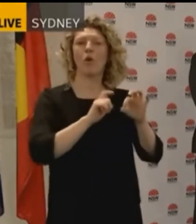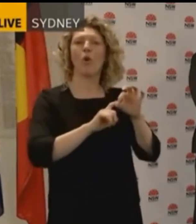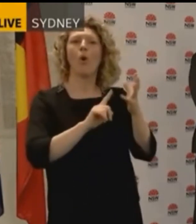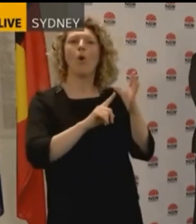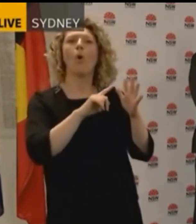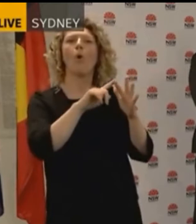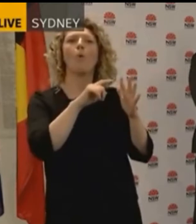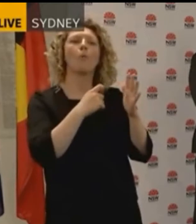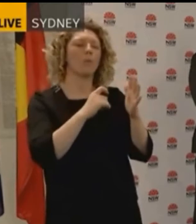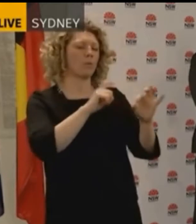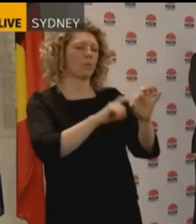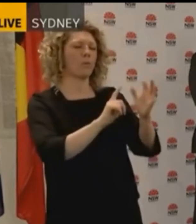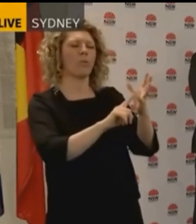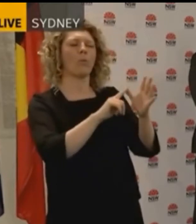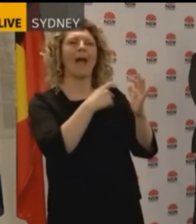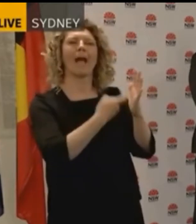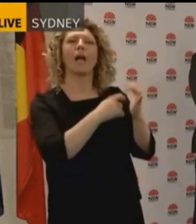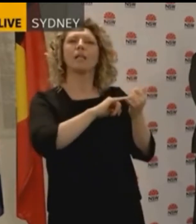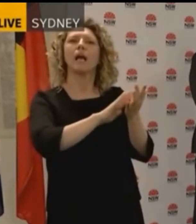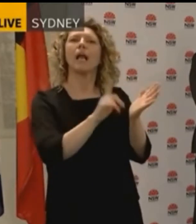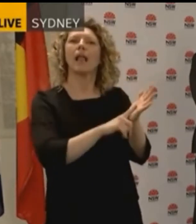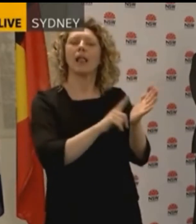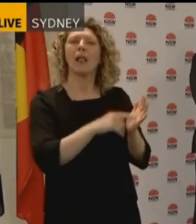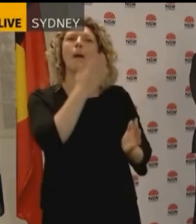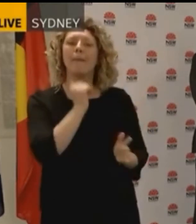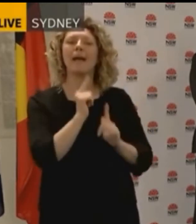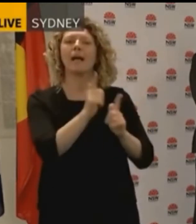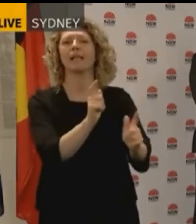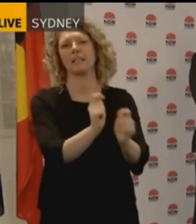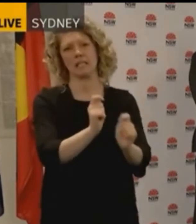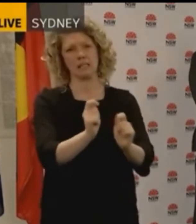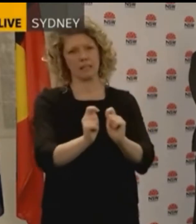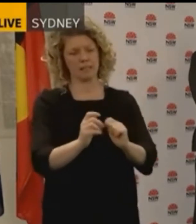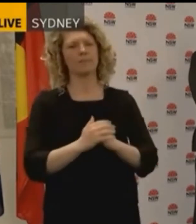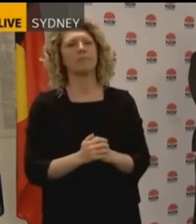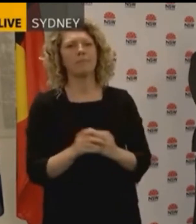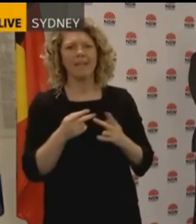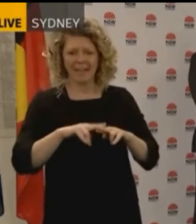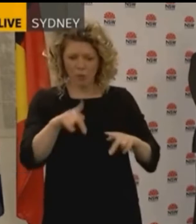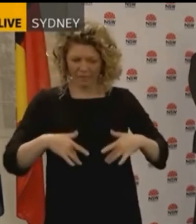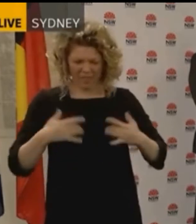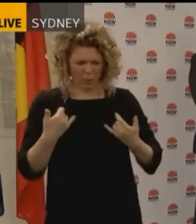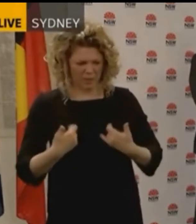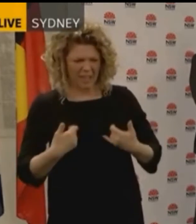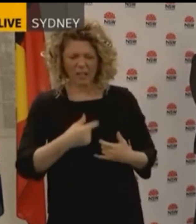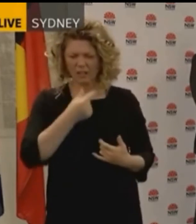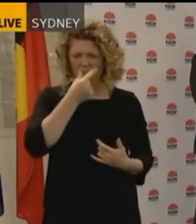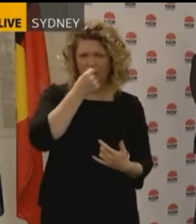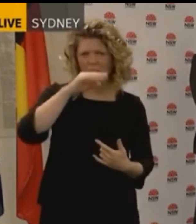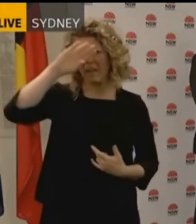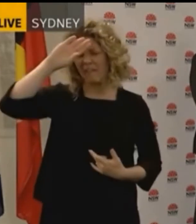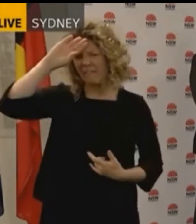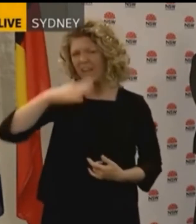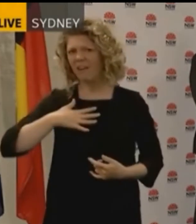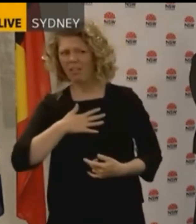forward and get tested if they have any symptoms. Now that advice about getting tested for symptoms applies across New South Wales